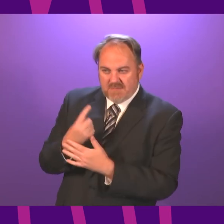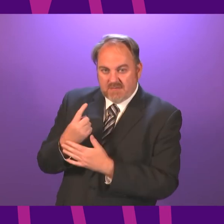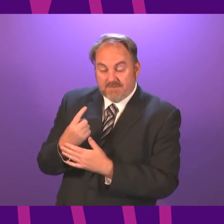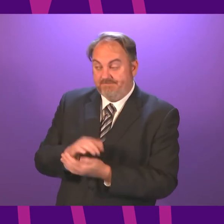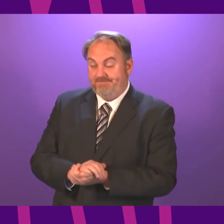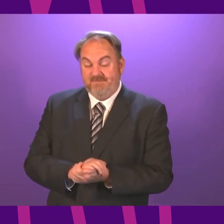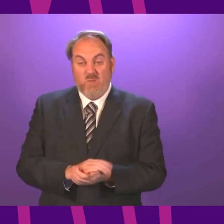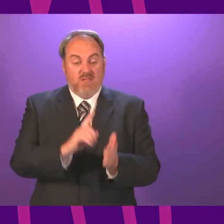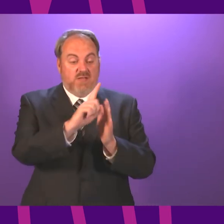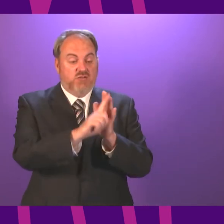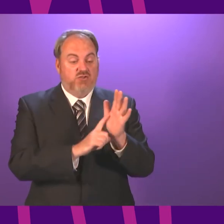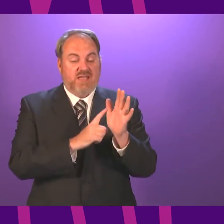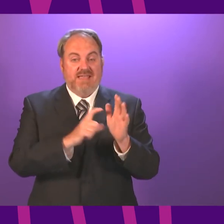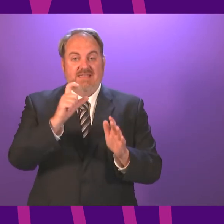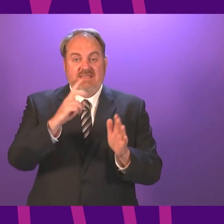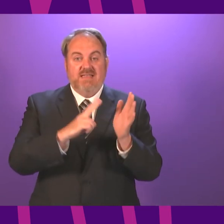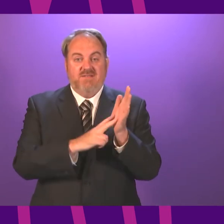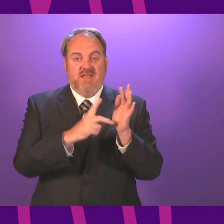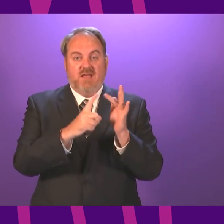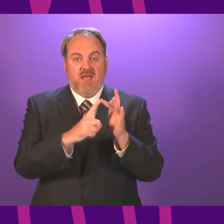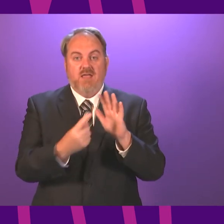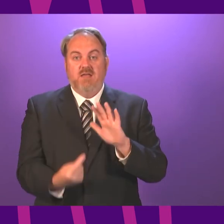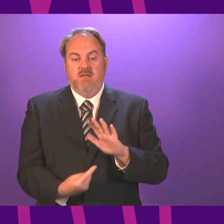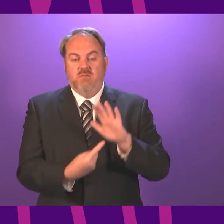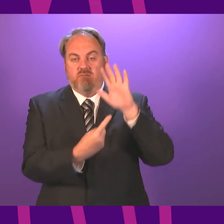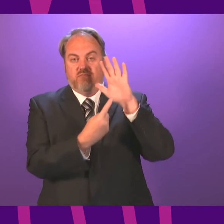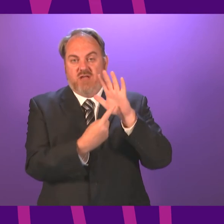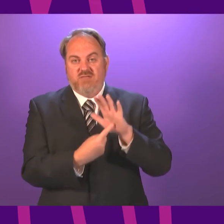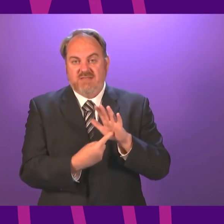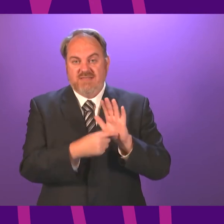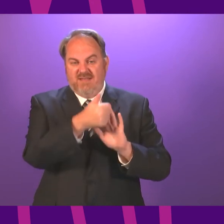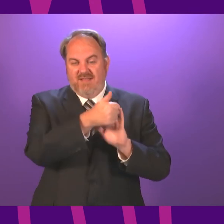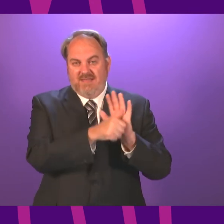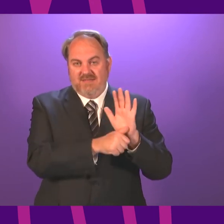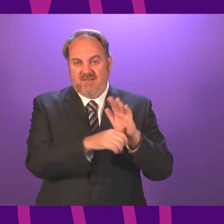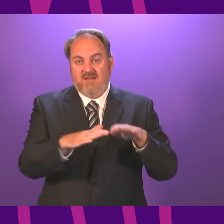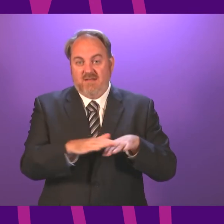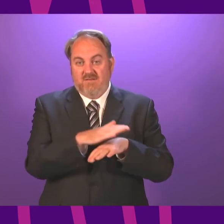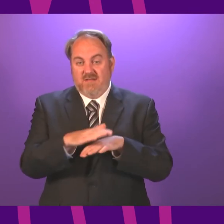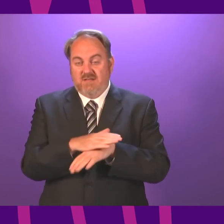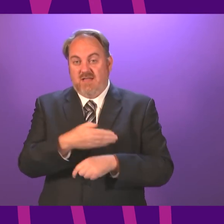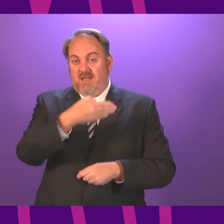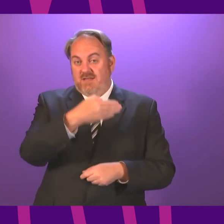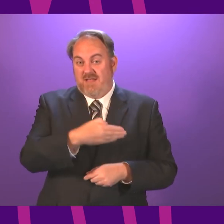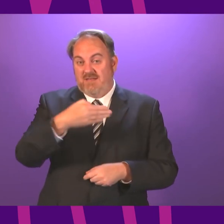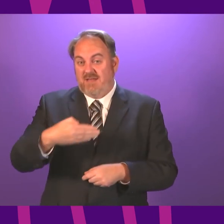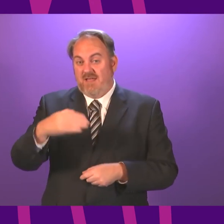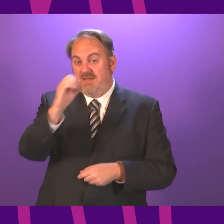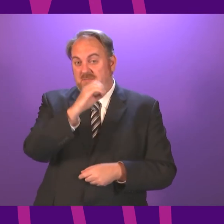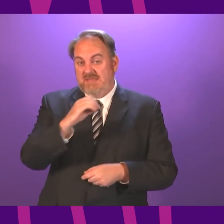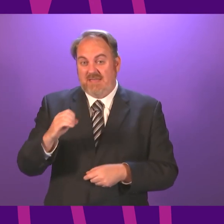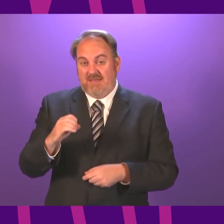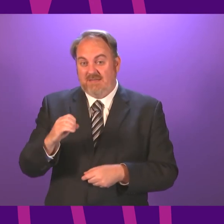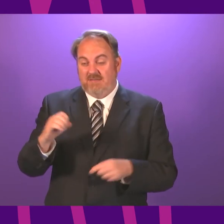JCVI priority list represents, as I said in my statement, 99 per cent of preventable mortality from COVID.